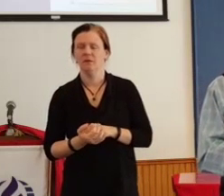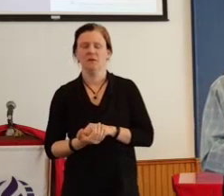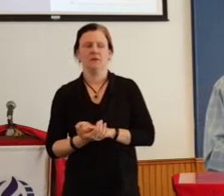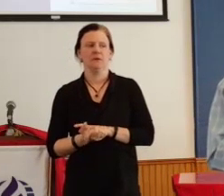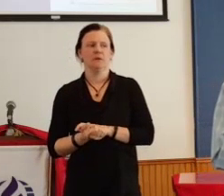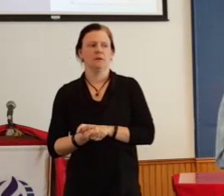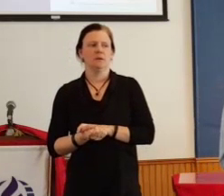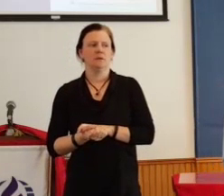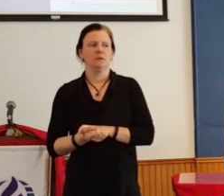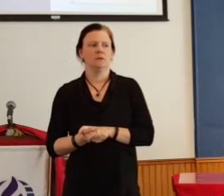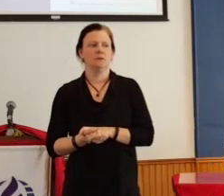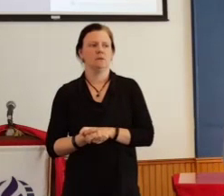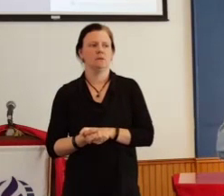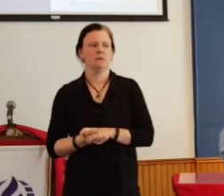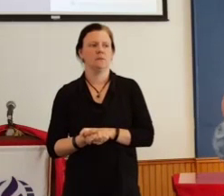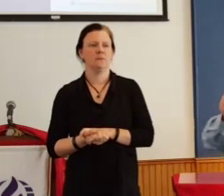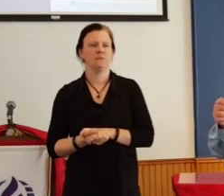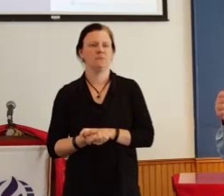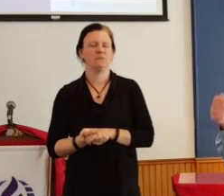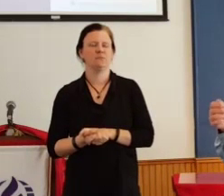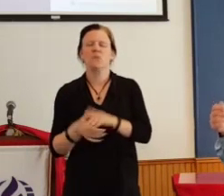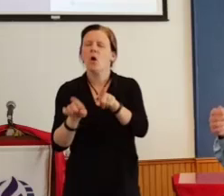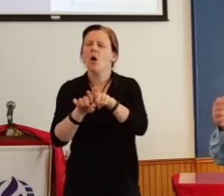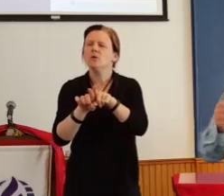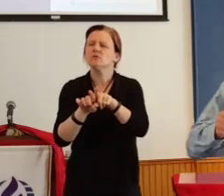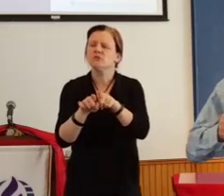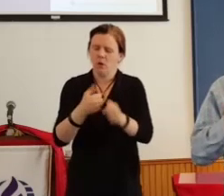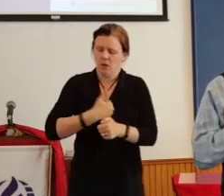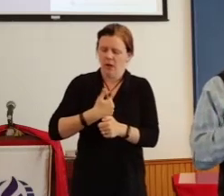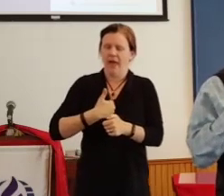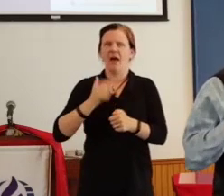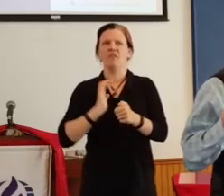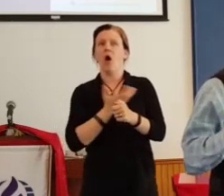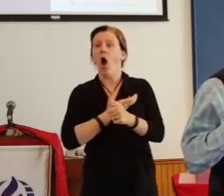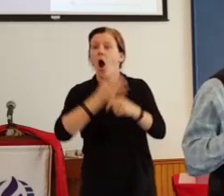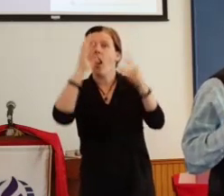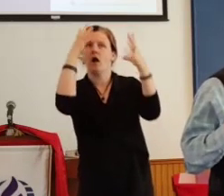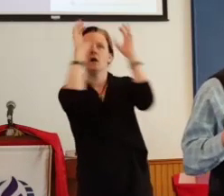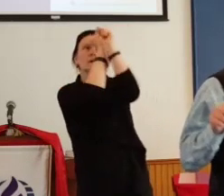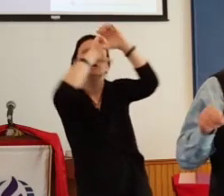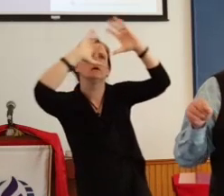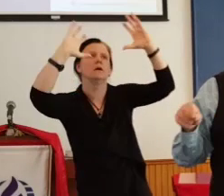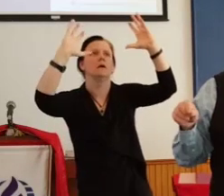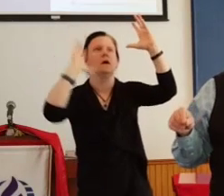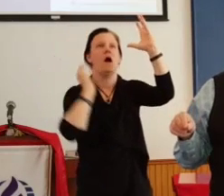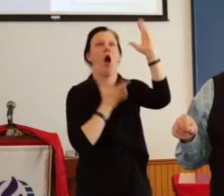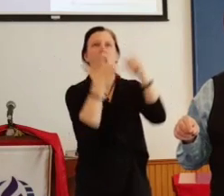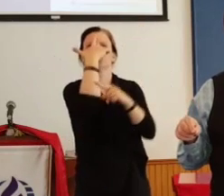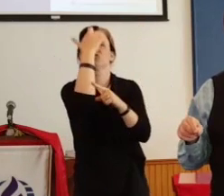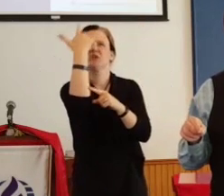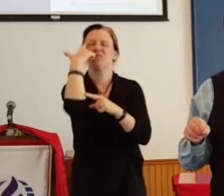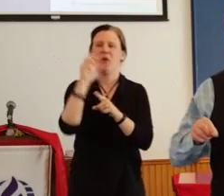But I also know that each of us has our own visions and dreams of what this community can be as well.